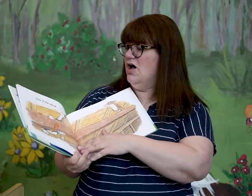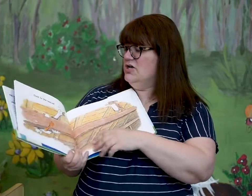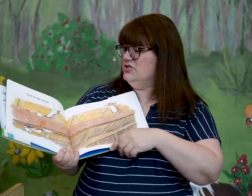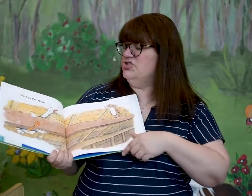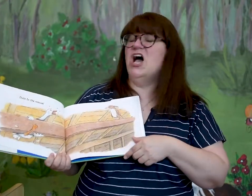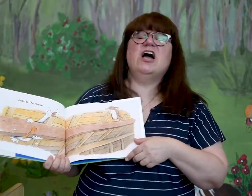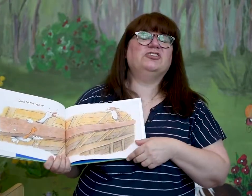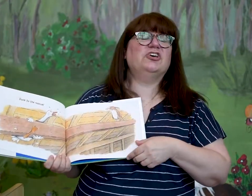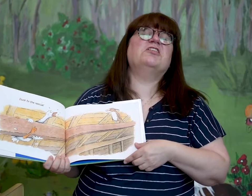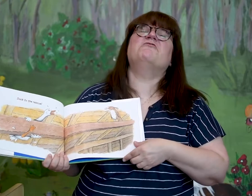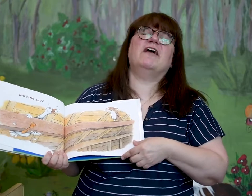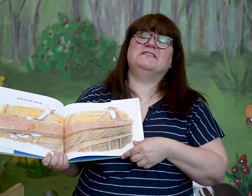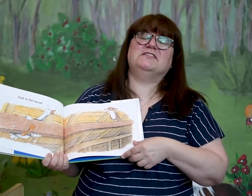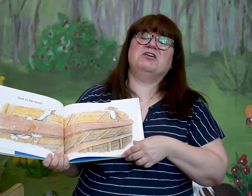Duck to the rescue!